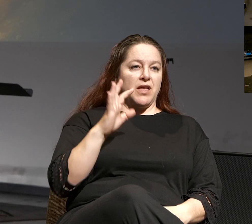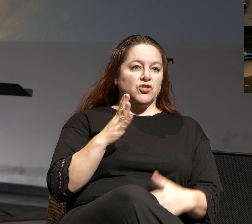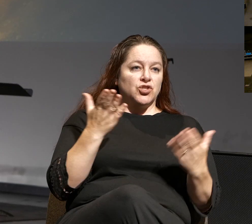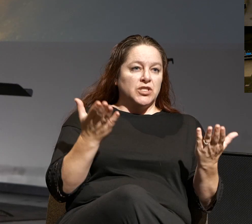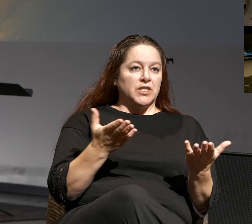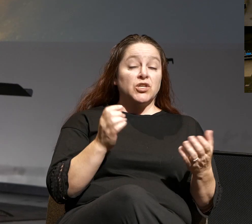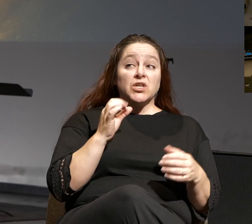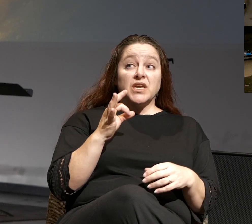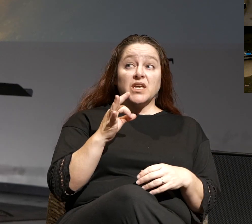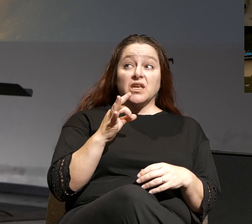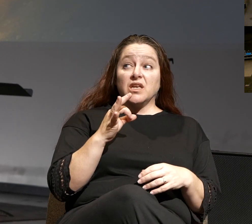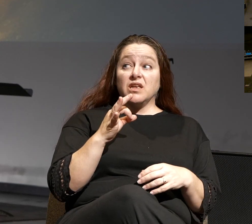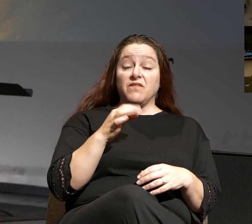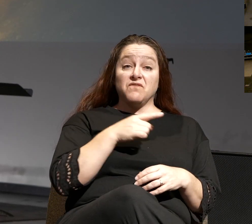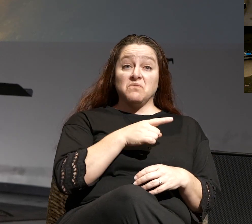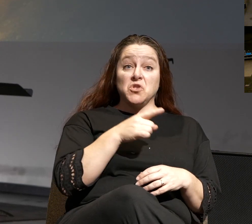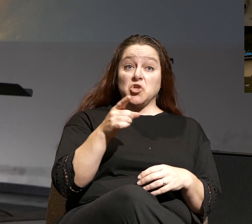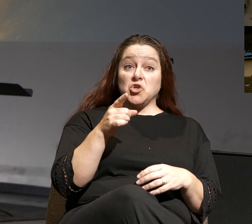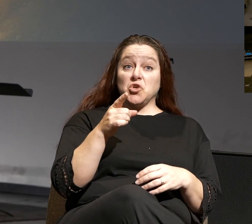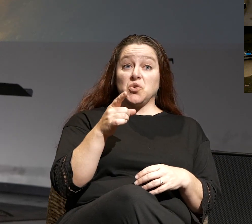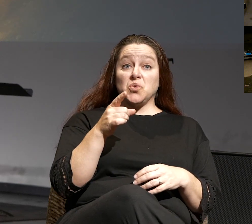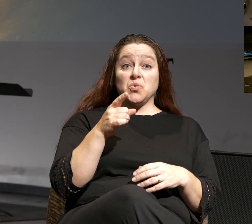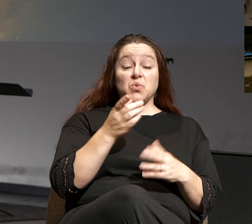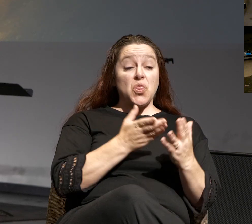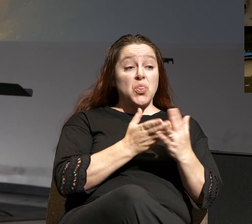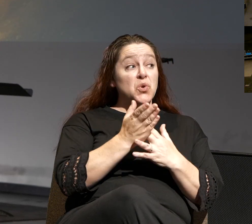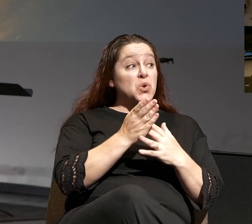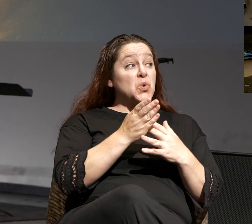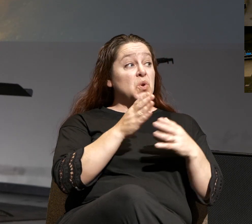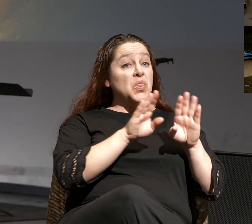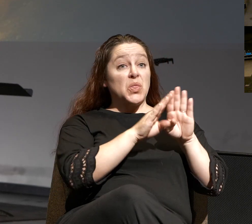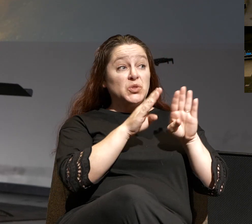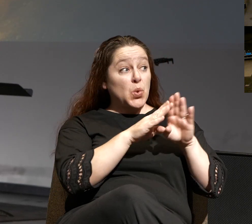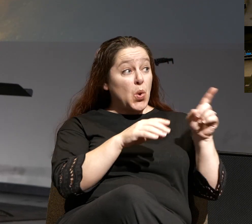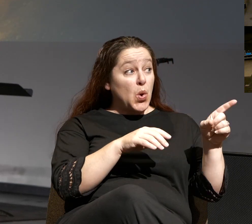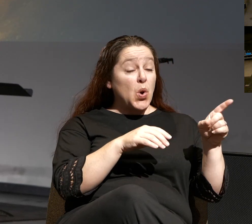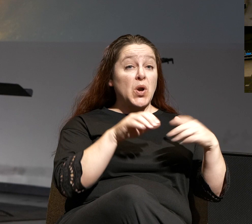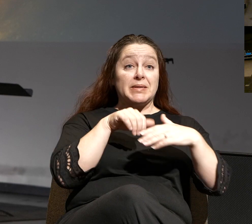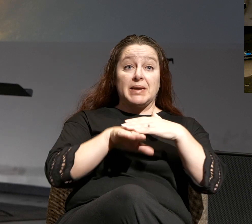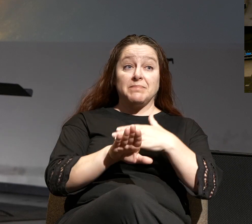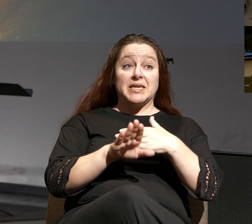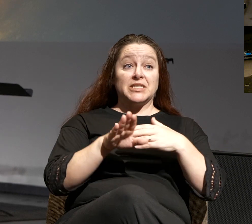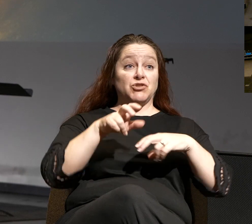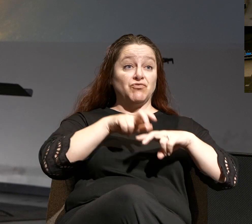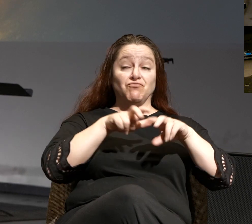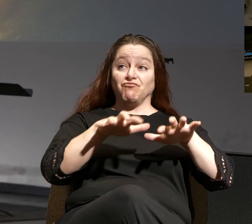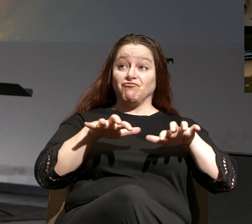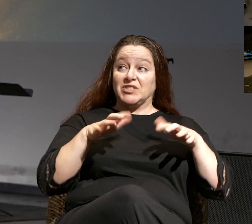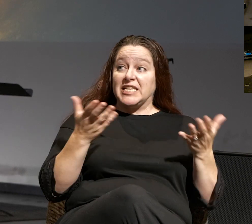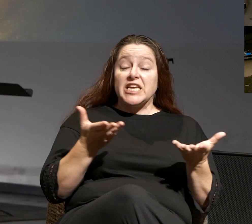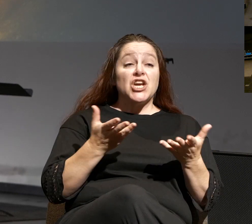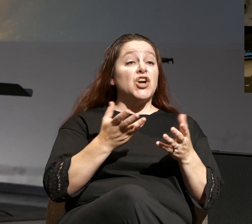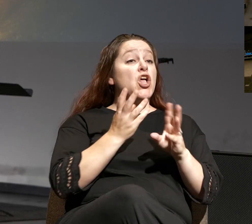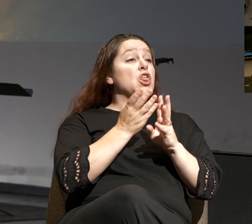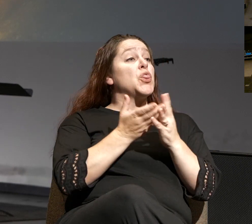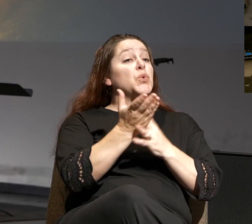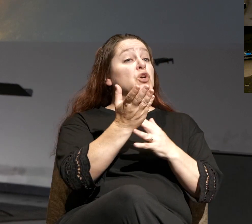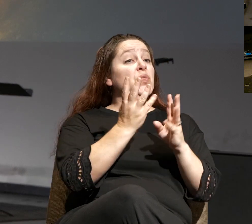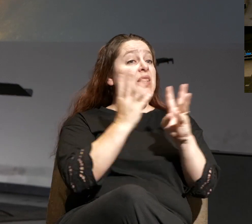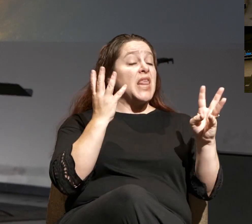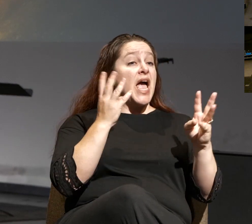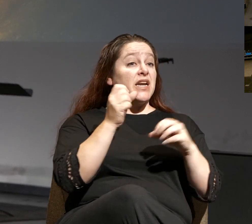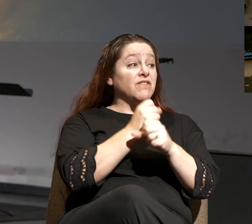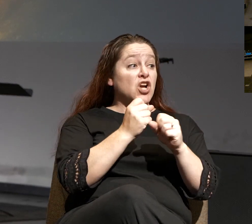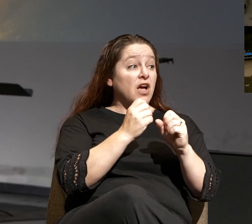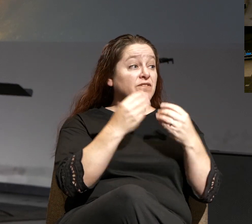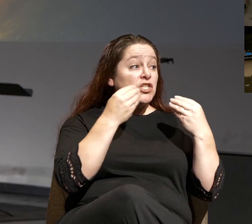if you happen to make it through our main doors, if you happen to make it into the doors of the sanctuary, make it through the line of the coffee shop, and no one said good morning